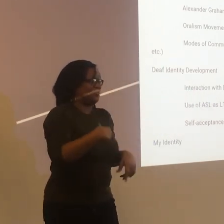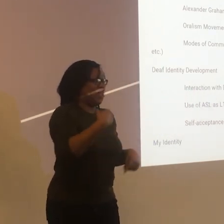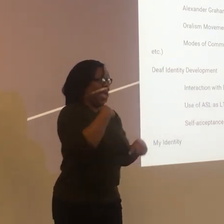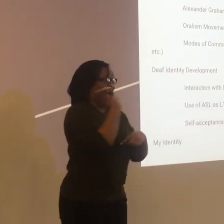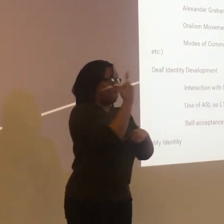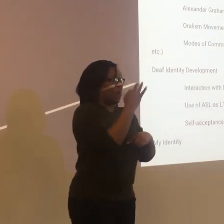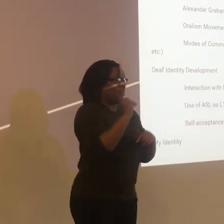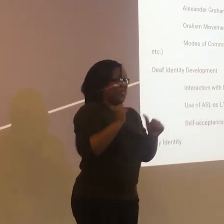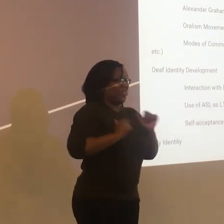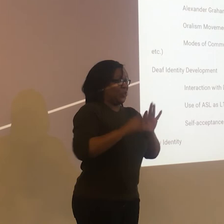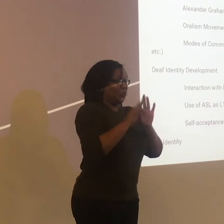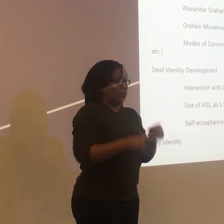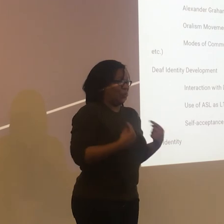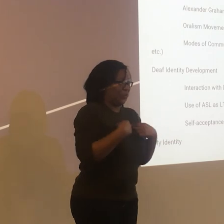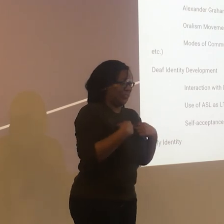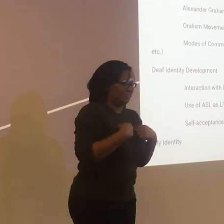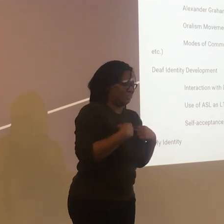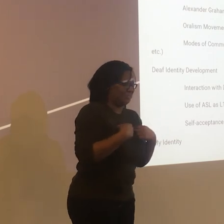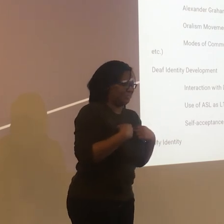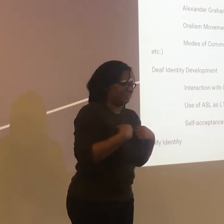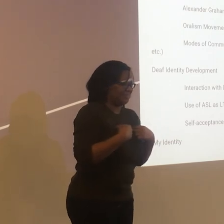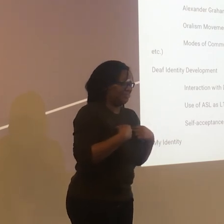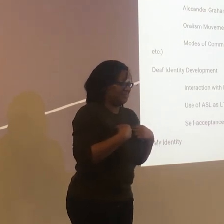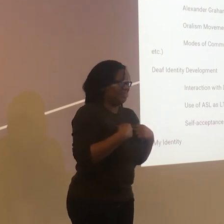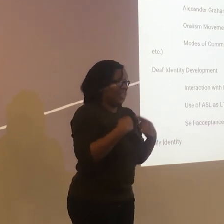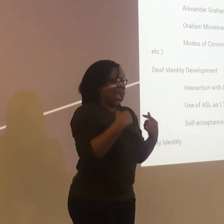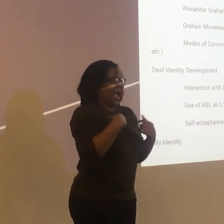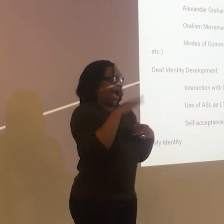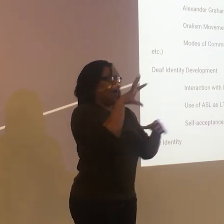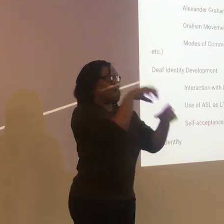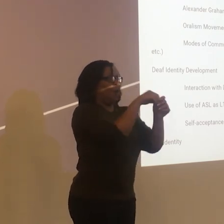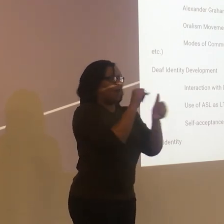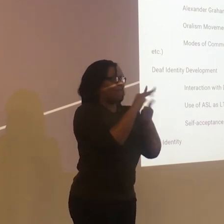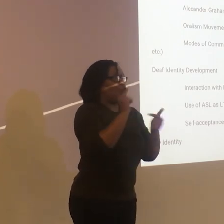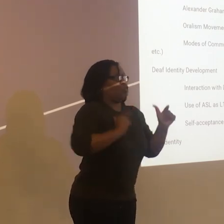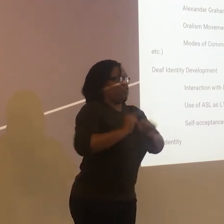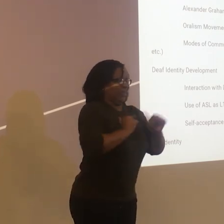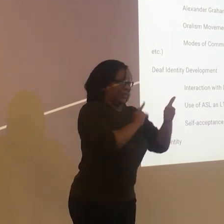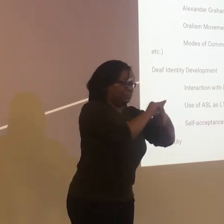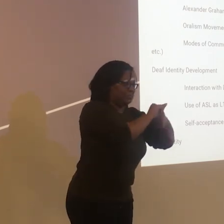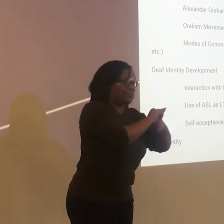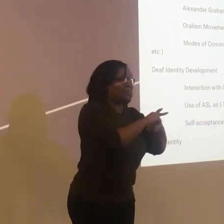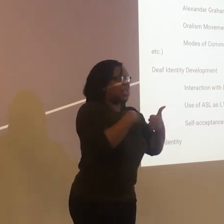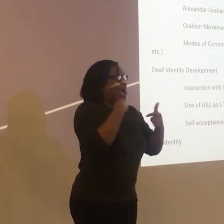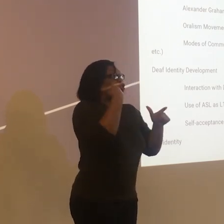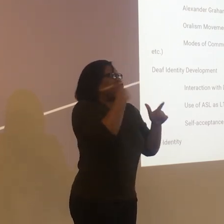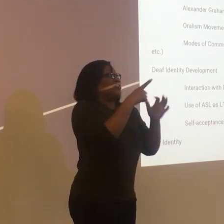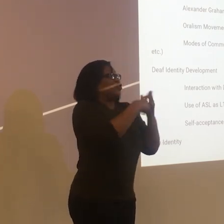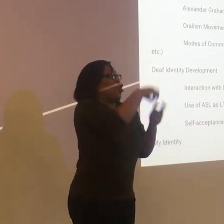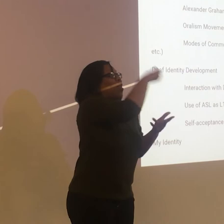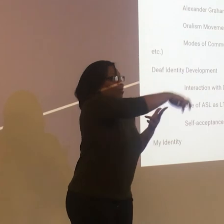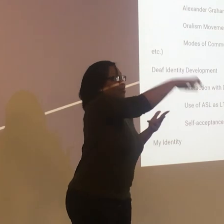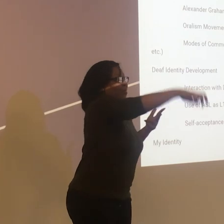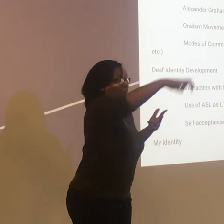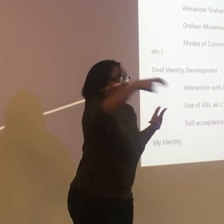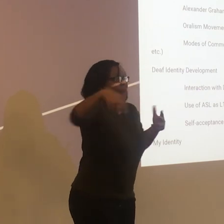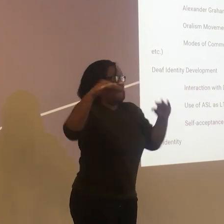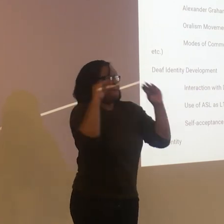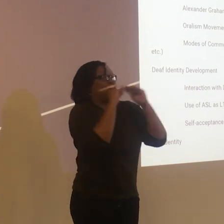Good question. I'm actually a theater interpreter as well. I actually work with the Guthrie. I just started working